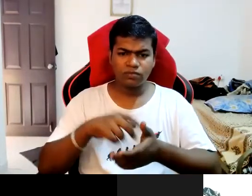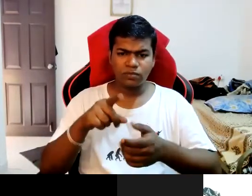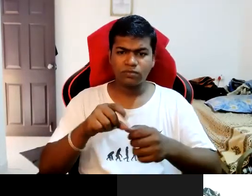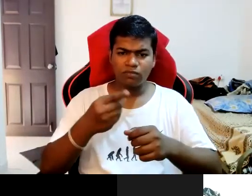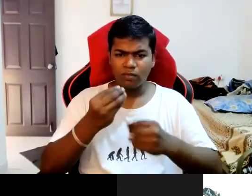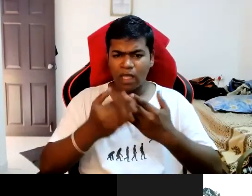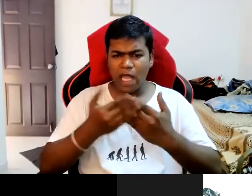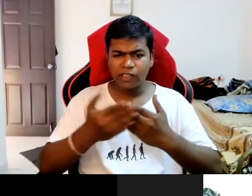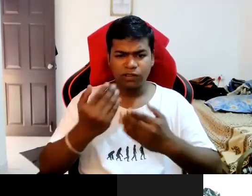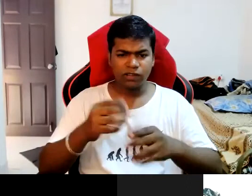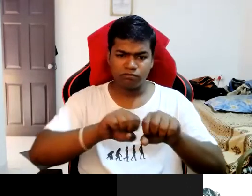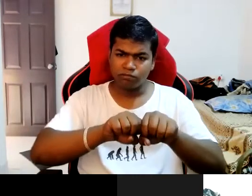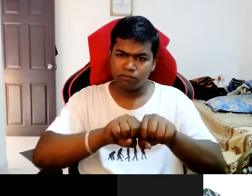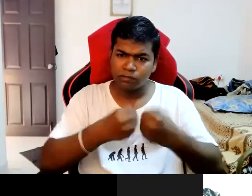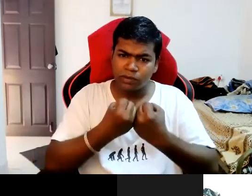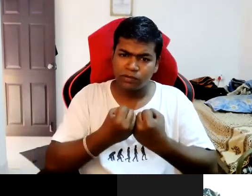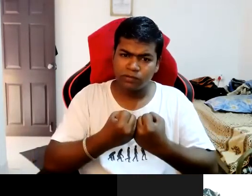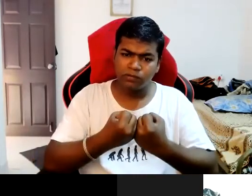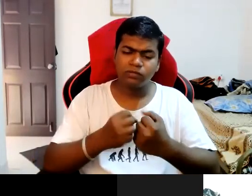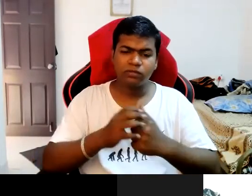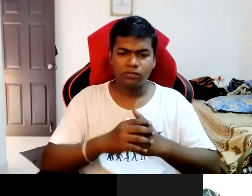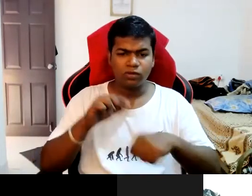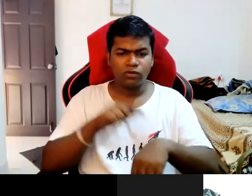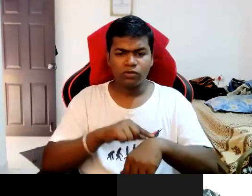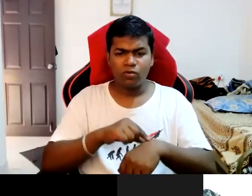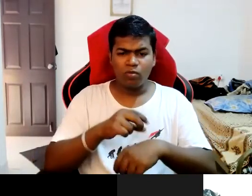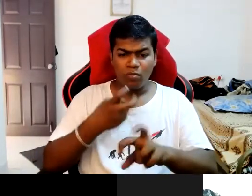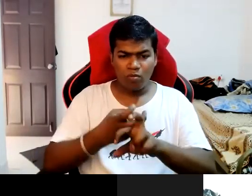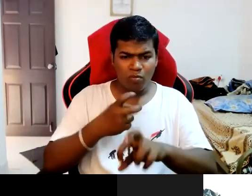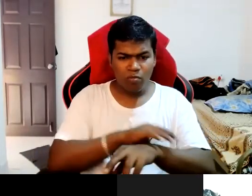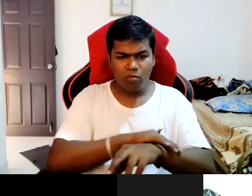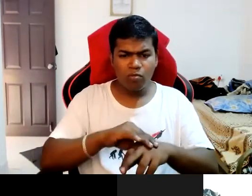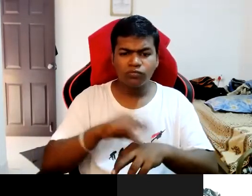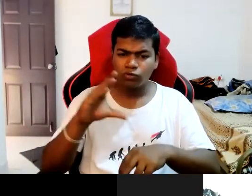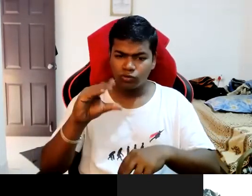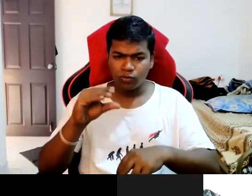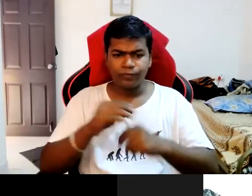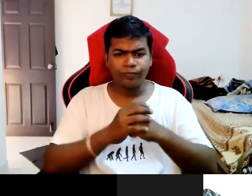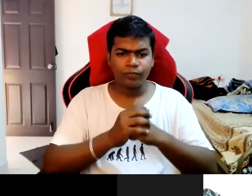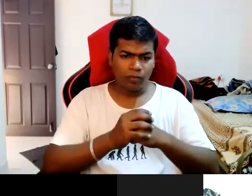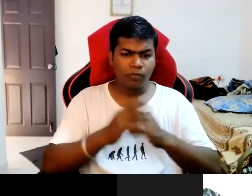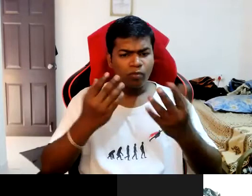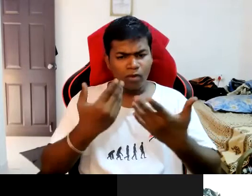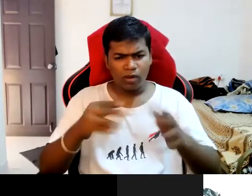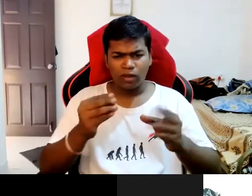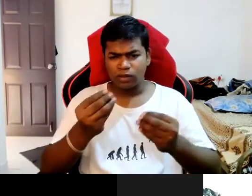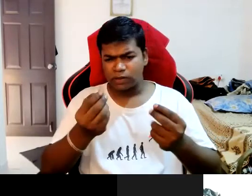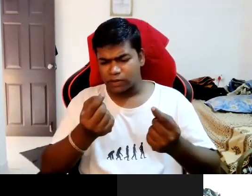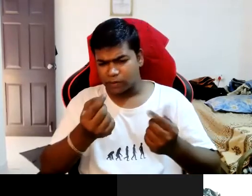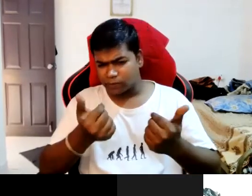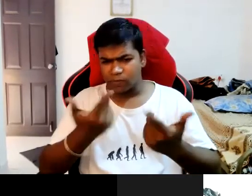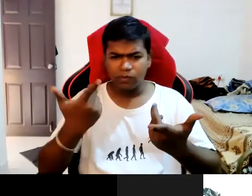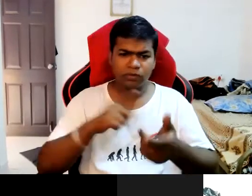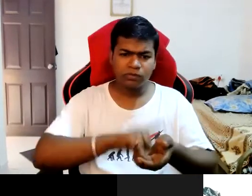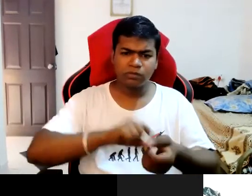at any cost any small pressure also it will cause a fracture. and I had